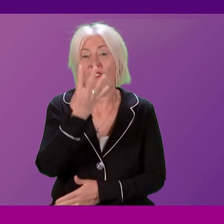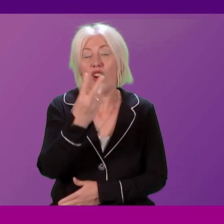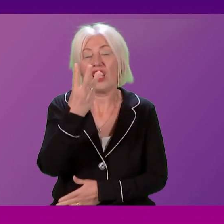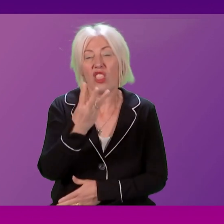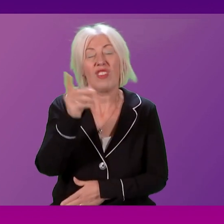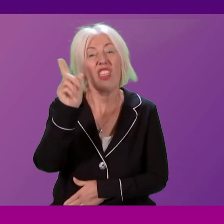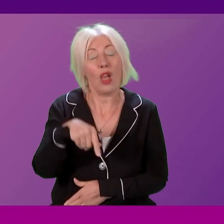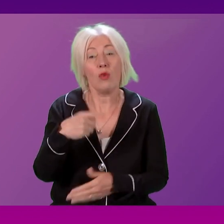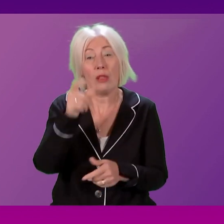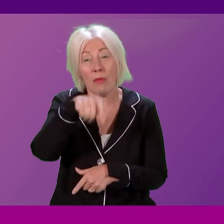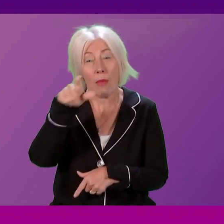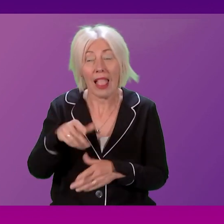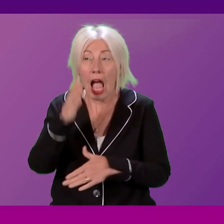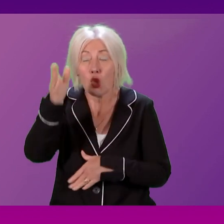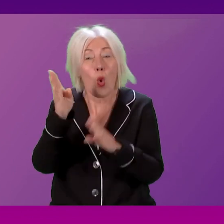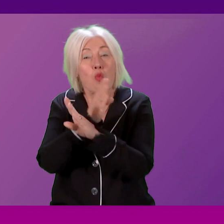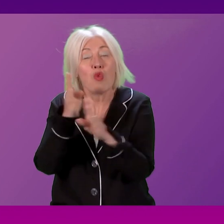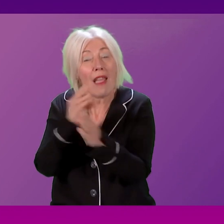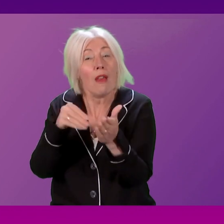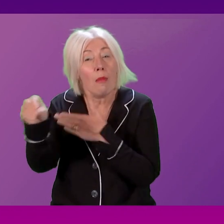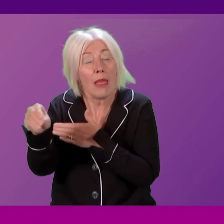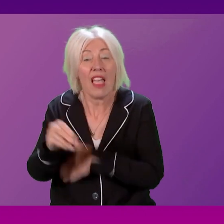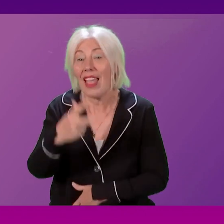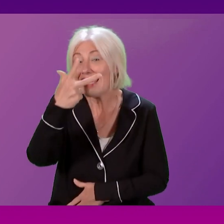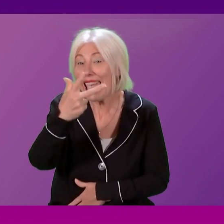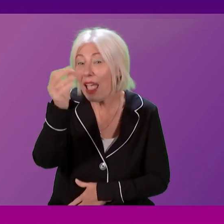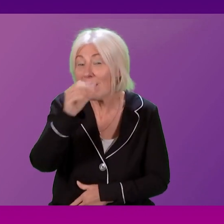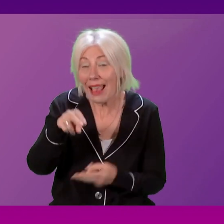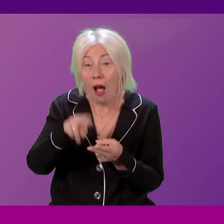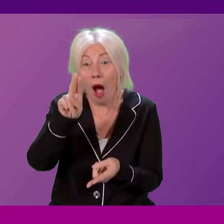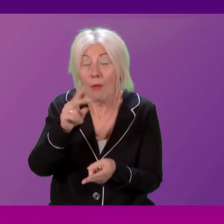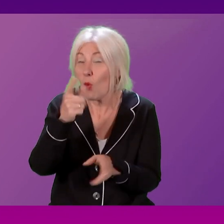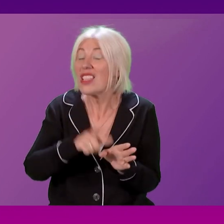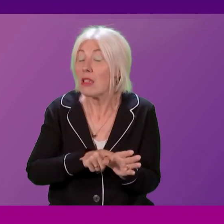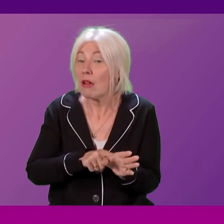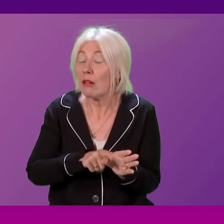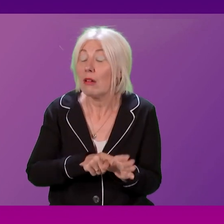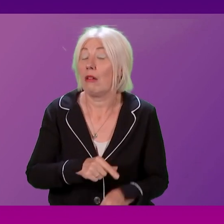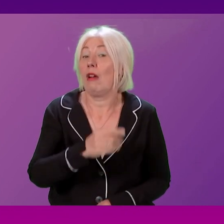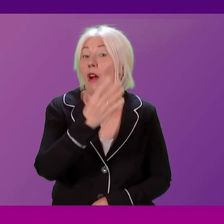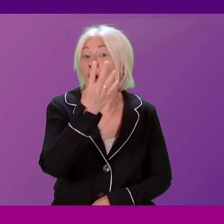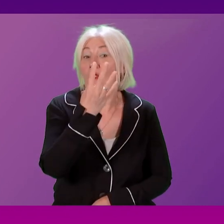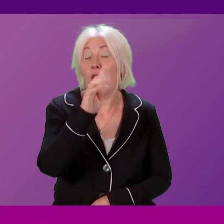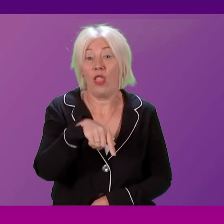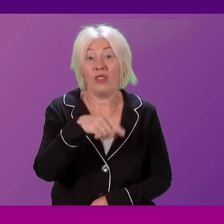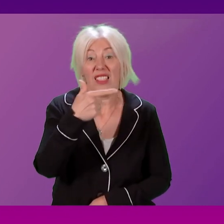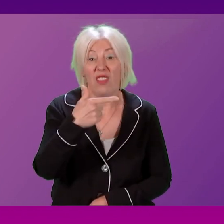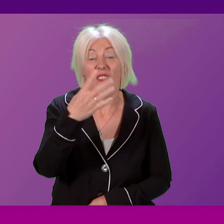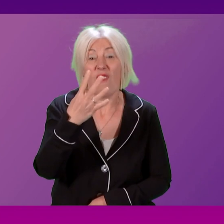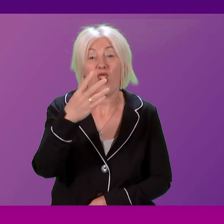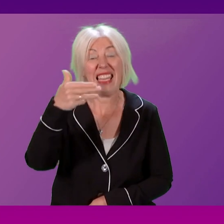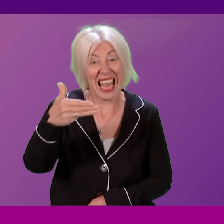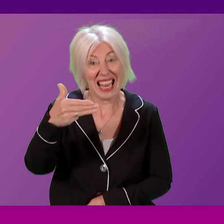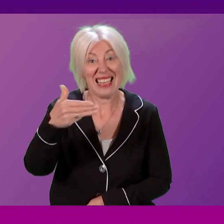treated privately in Scotland, an 8% increase in one year. 4,739 hip and knee replacements